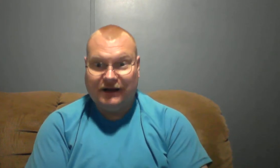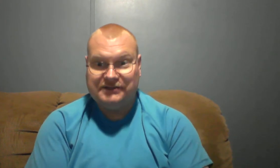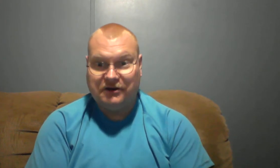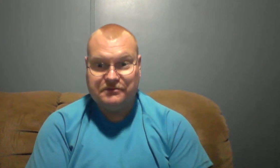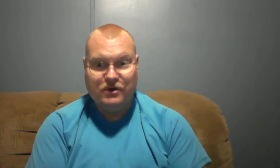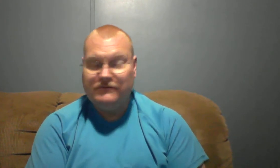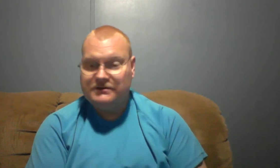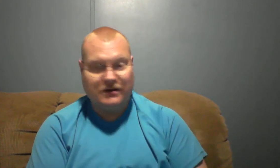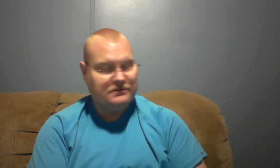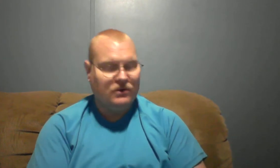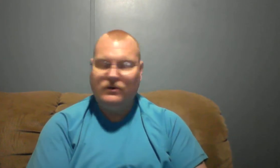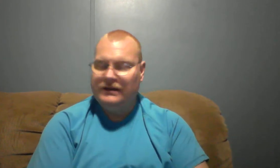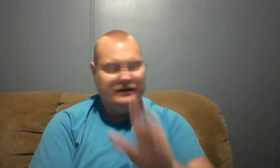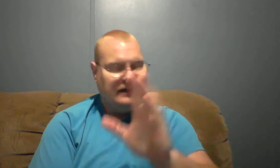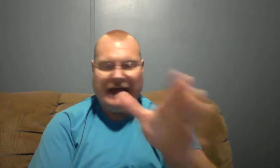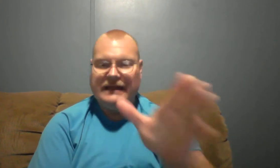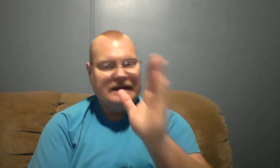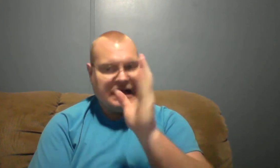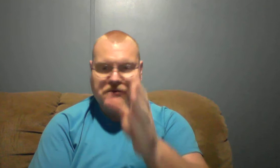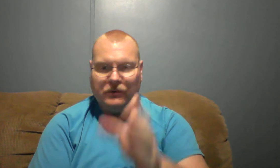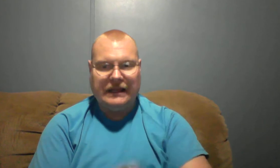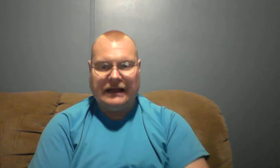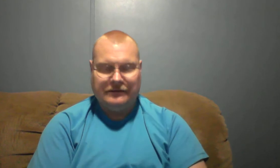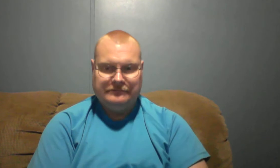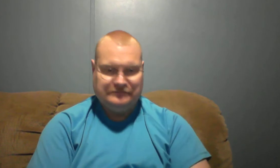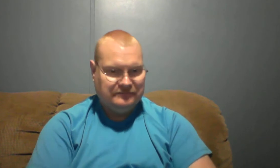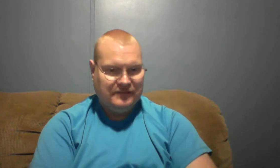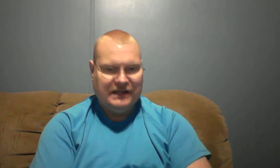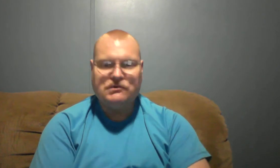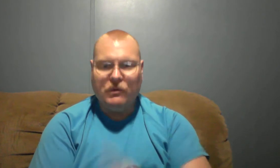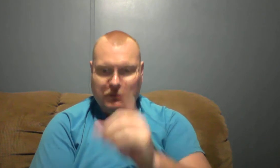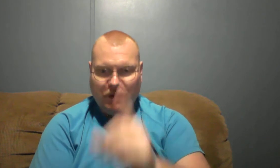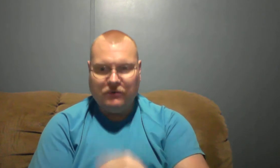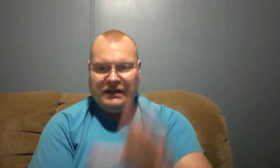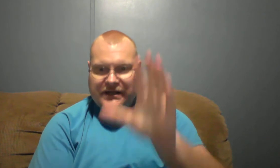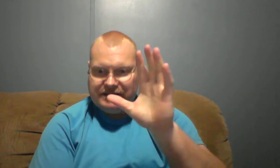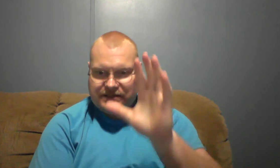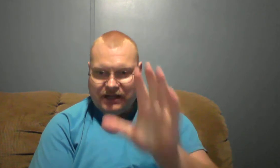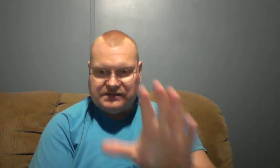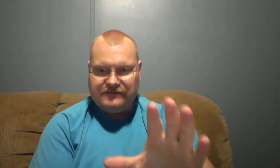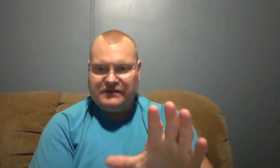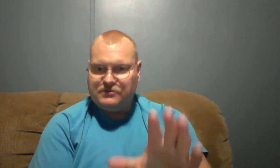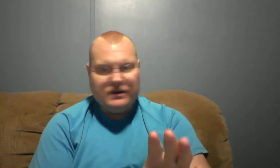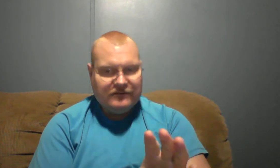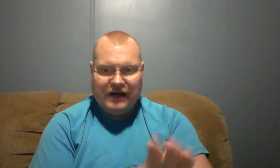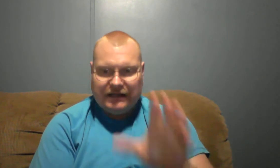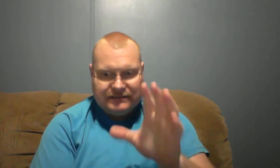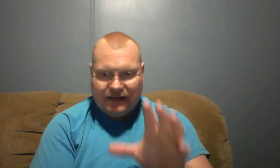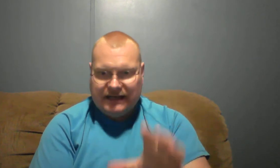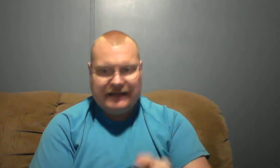starts moving, starts going, hey, that's what we like. That's what we want. Because if the Spirit of God's not in it,